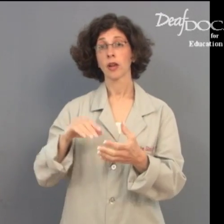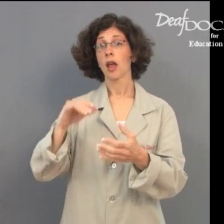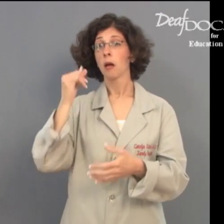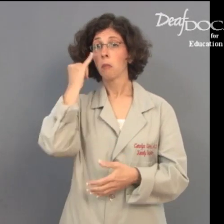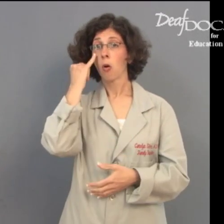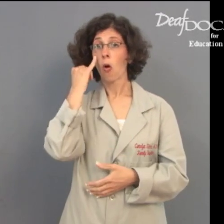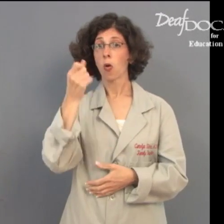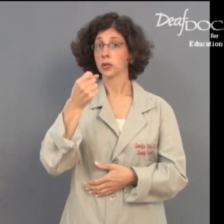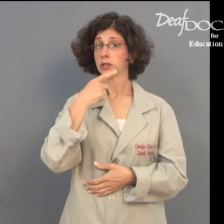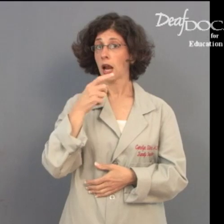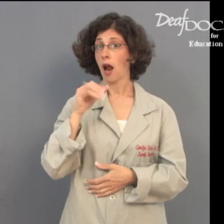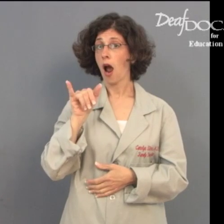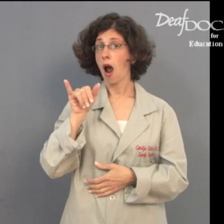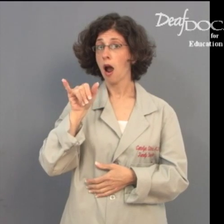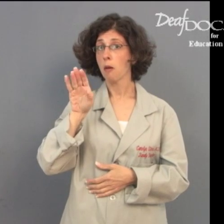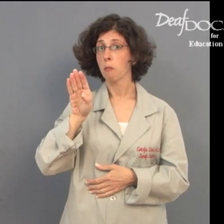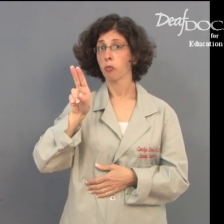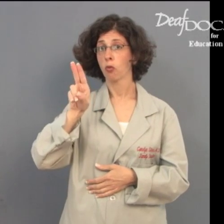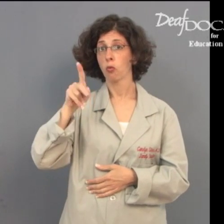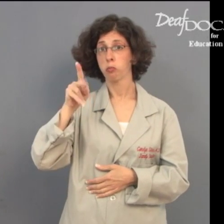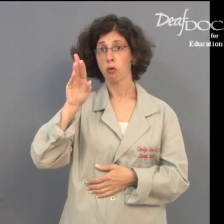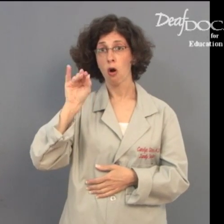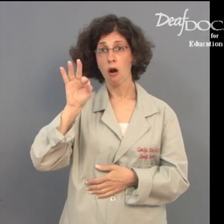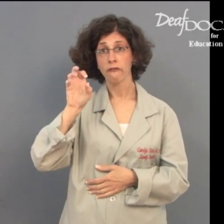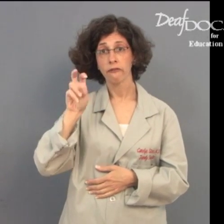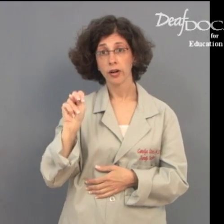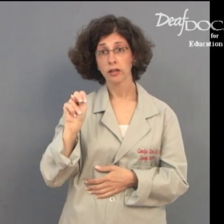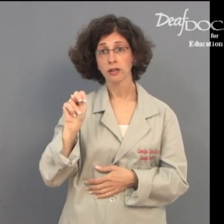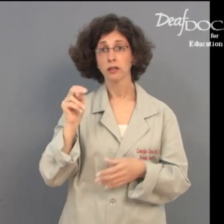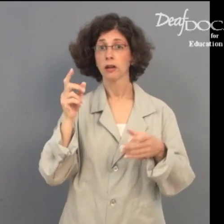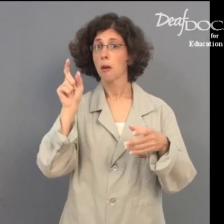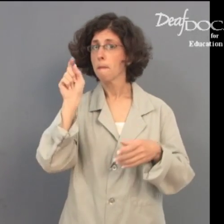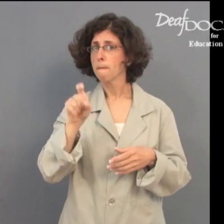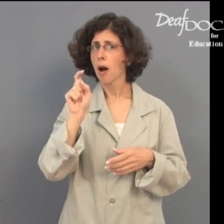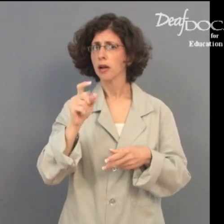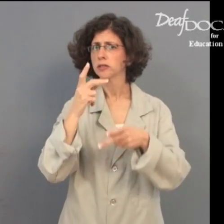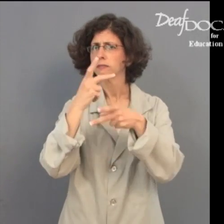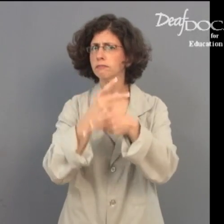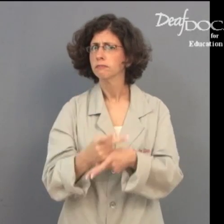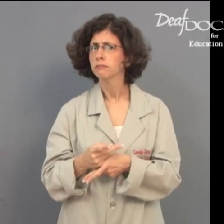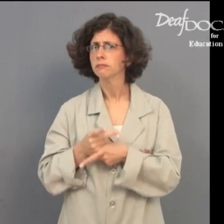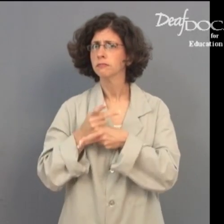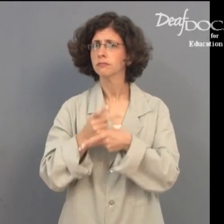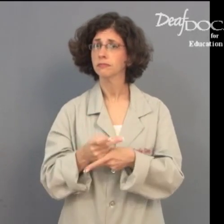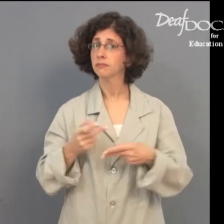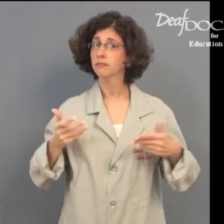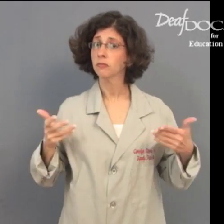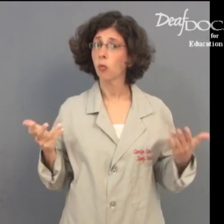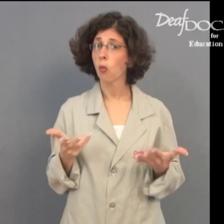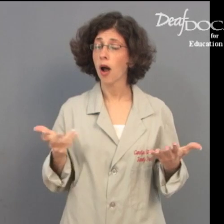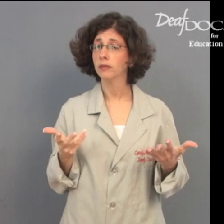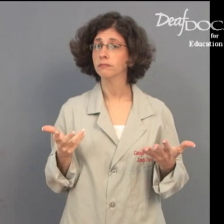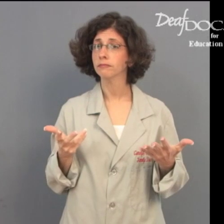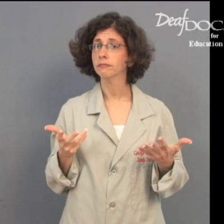When you take Ibuprofen, you need to be aware of possible side effects.